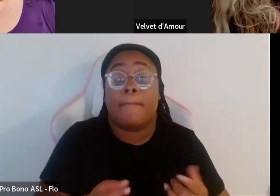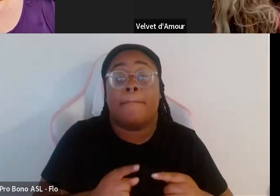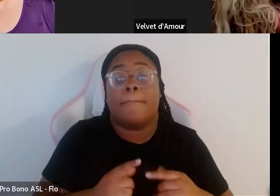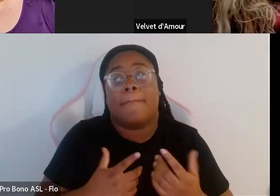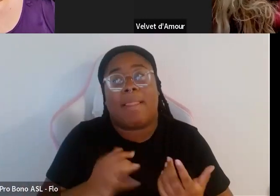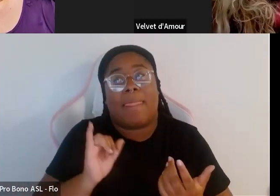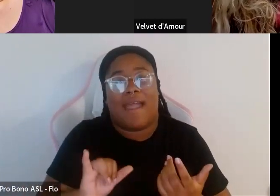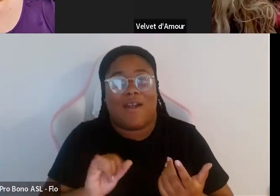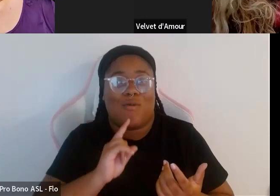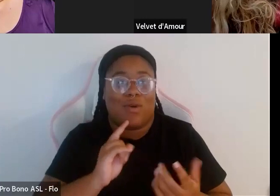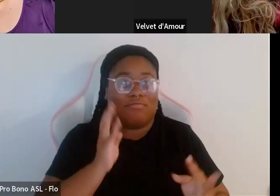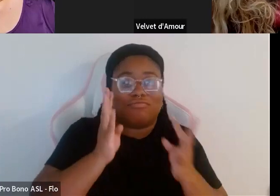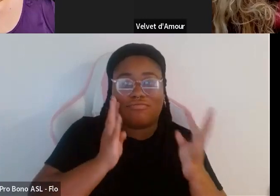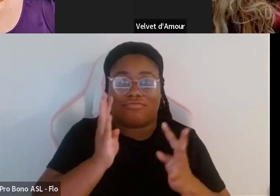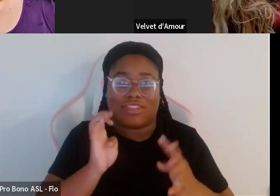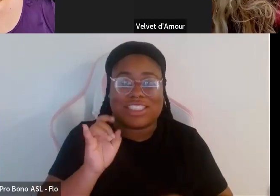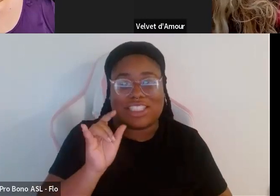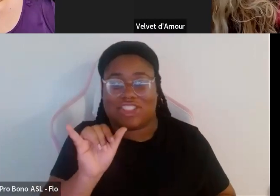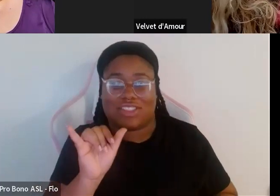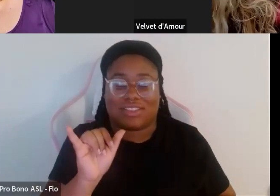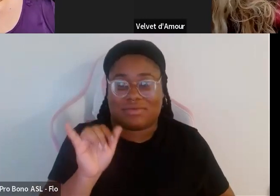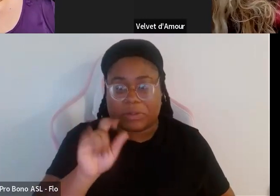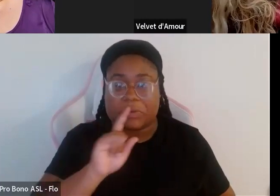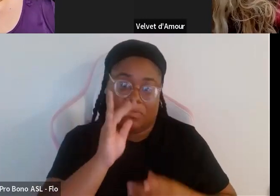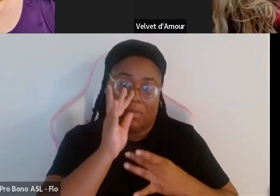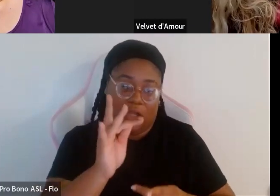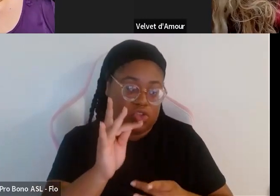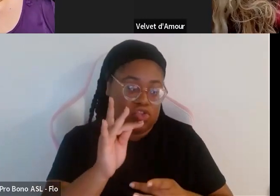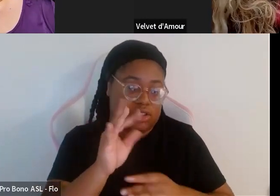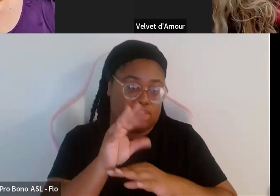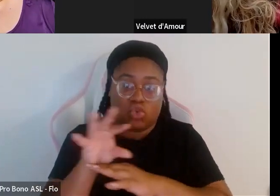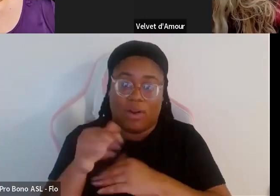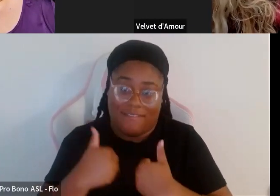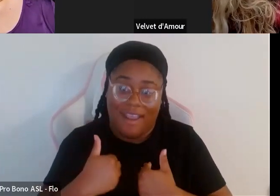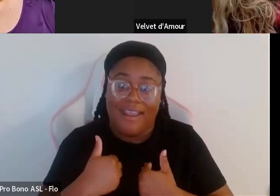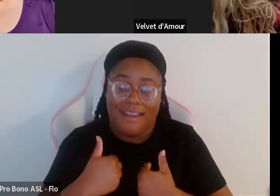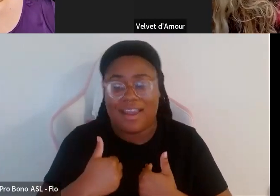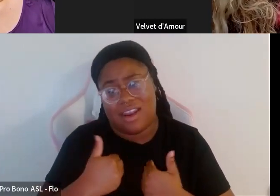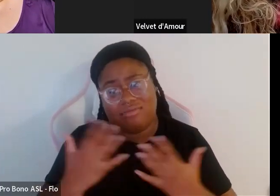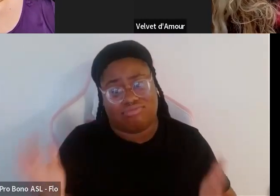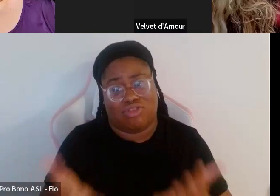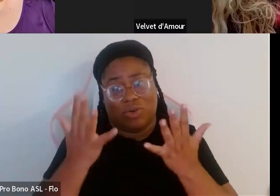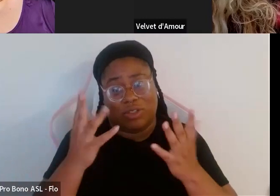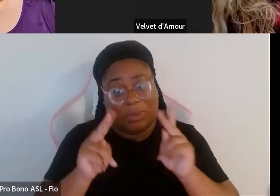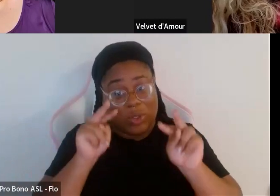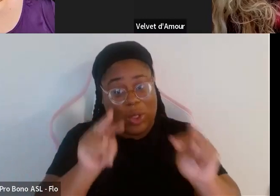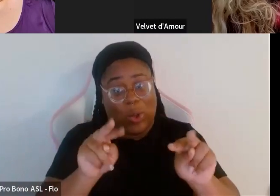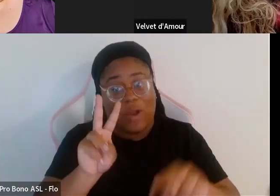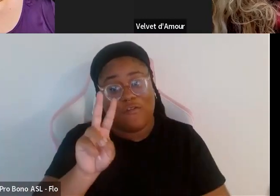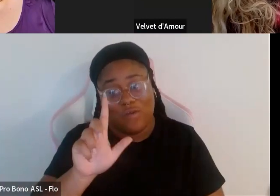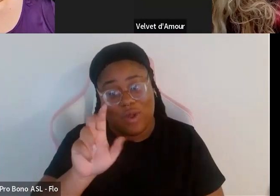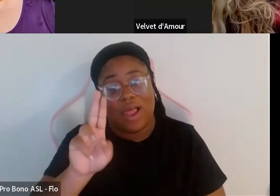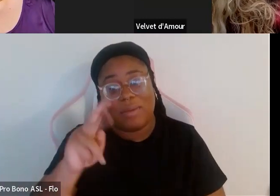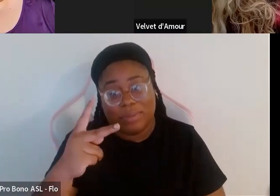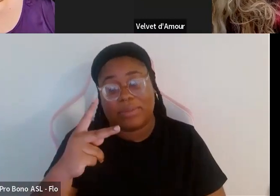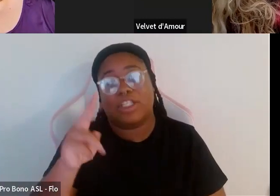of cool edgy stuff so that was really interesting and fun shoot and um I would encourage people to go check it out at voluptu.com